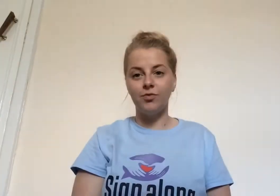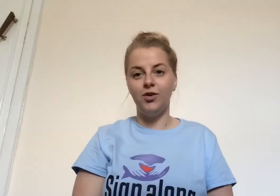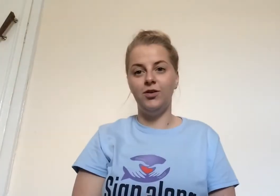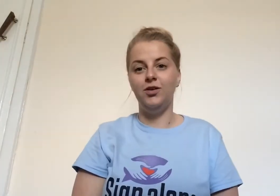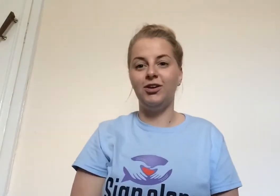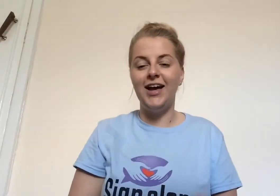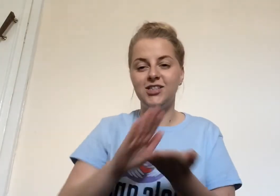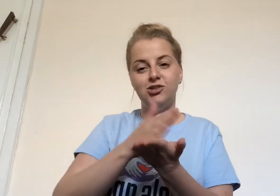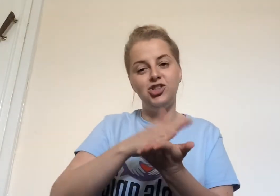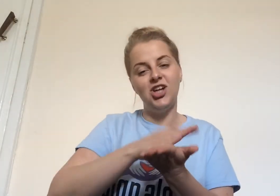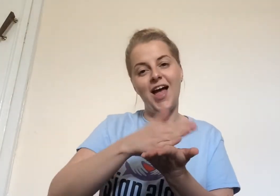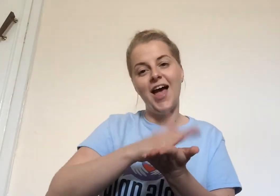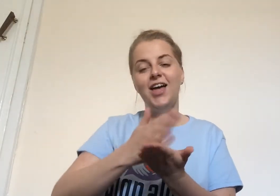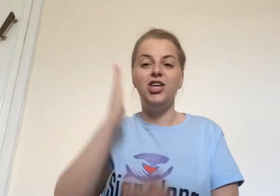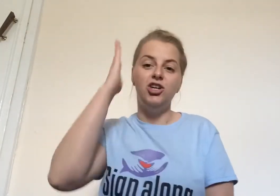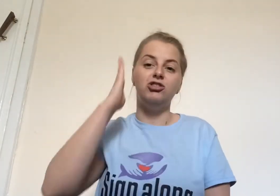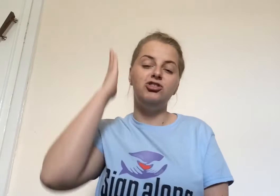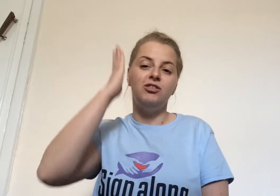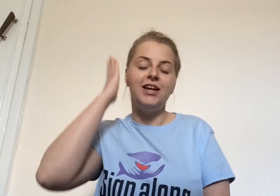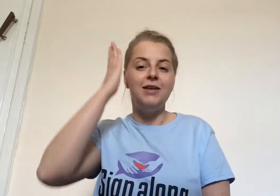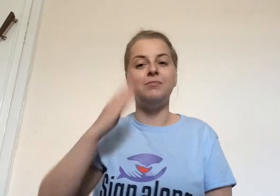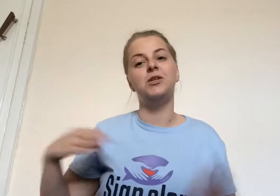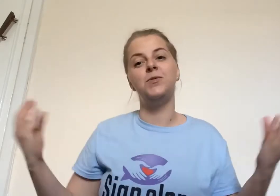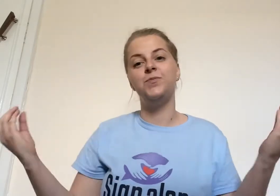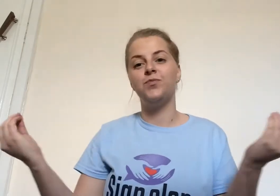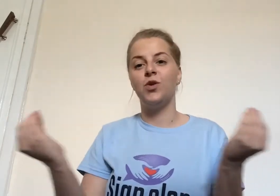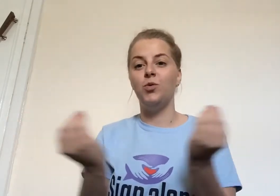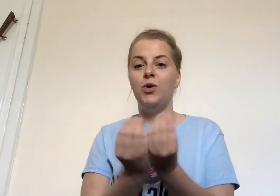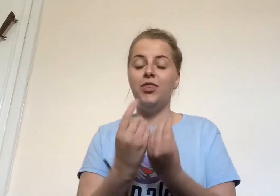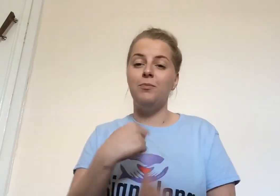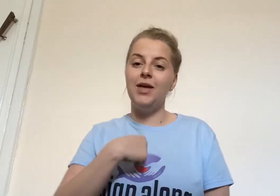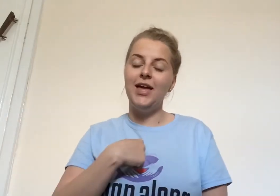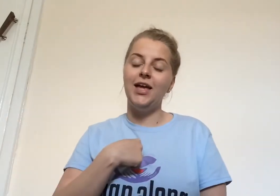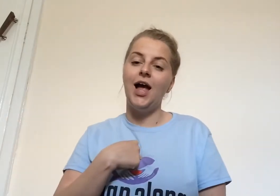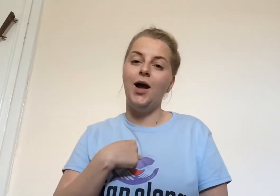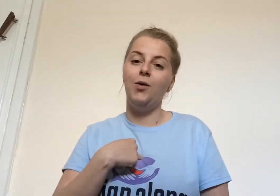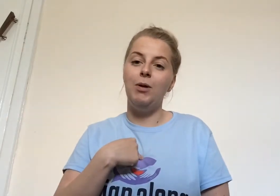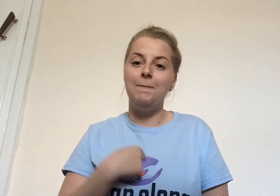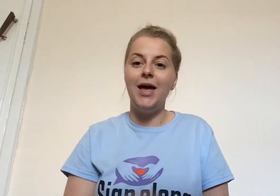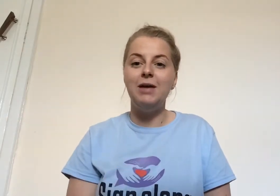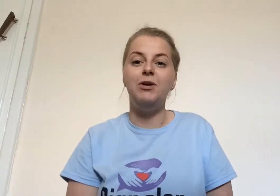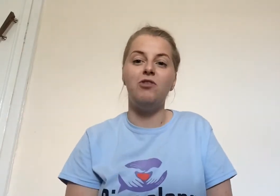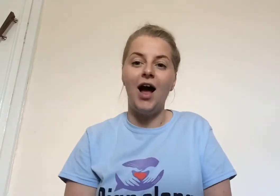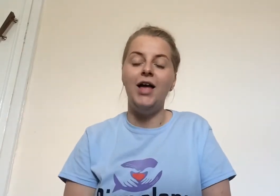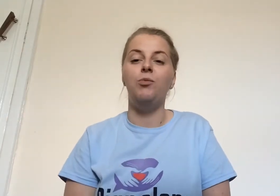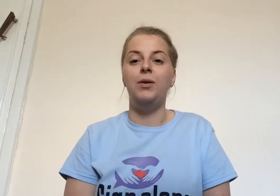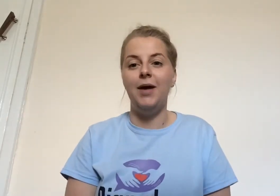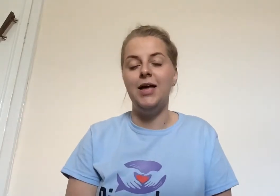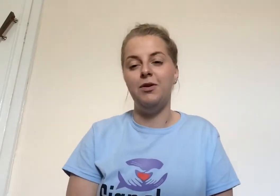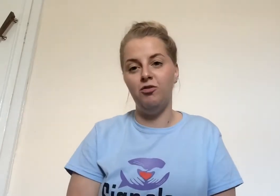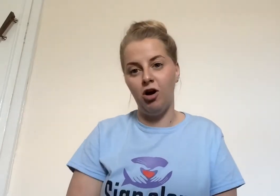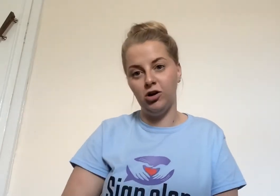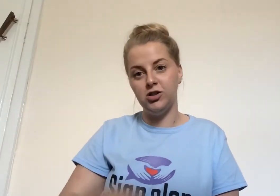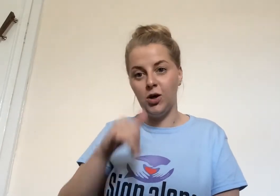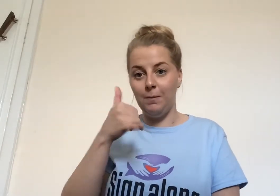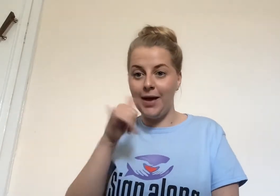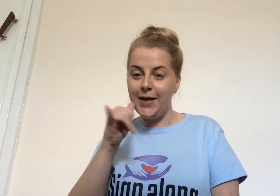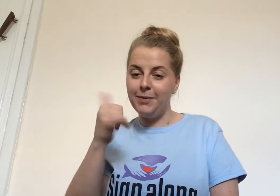Okay, so share your dreams with me. We may be right, we may be wrong. So, maybe.